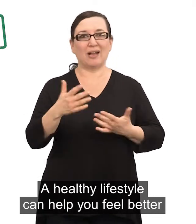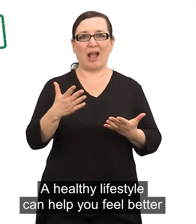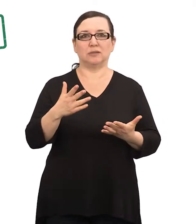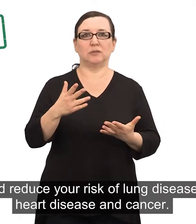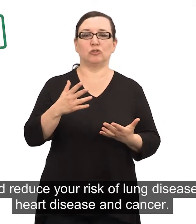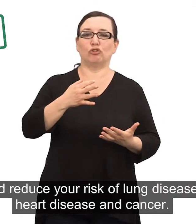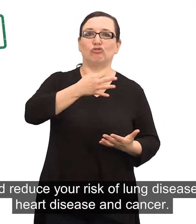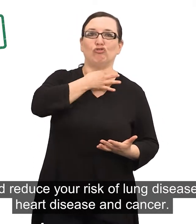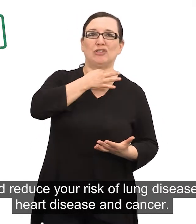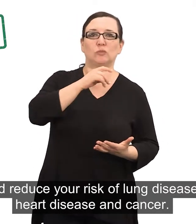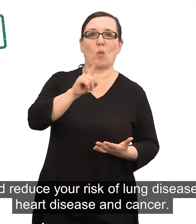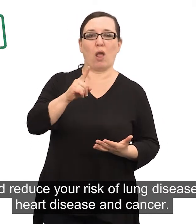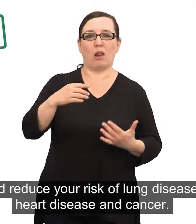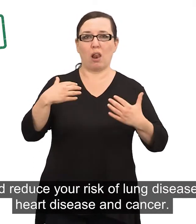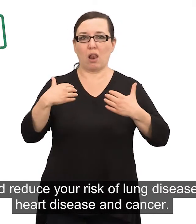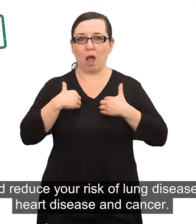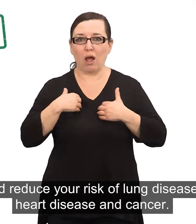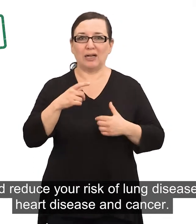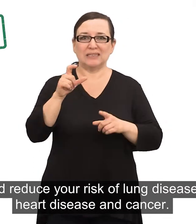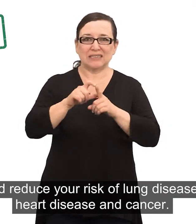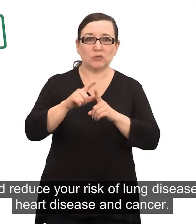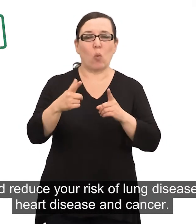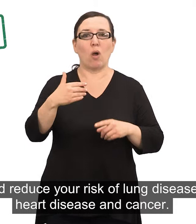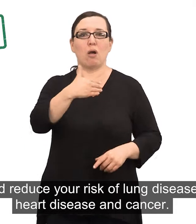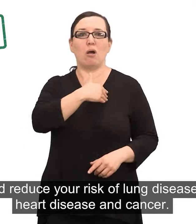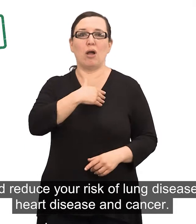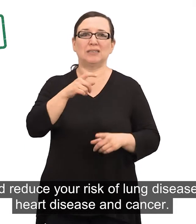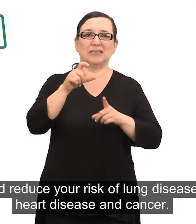And reduce your risk of lung disease, heart disease and cancer.